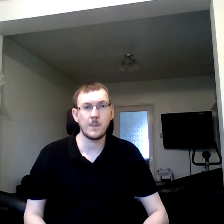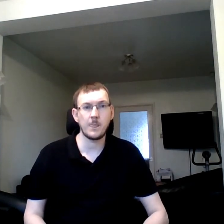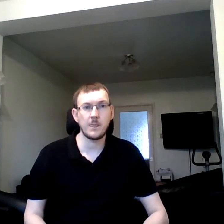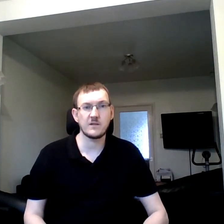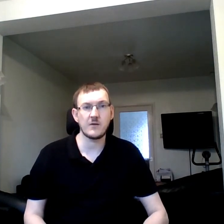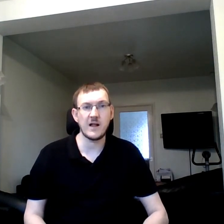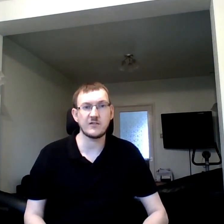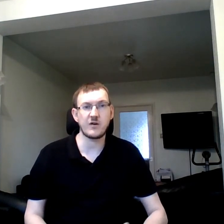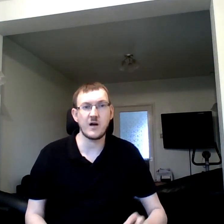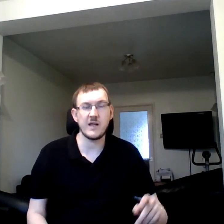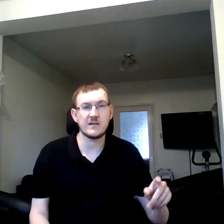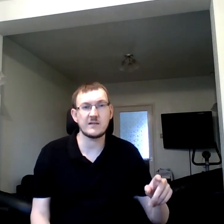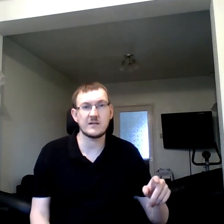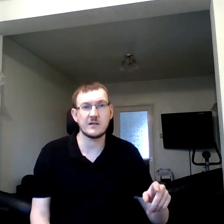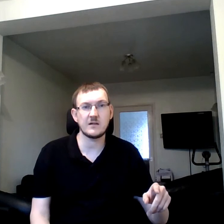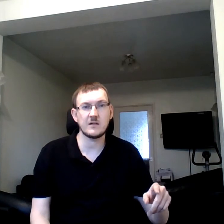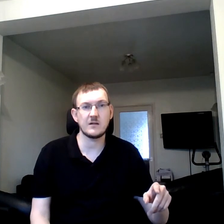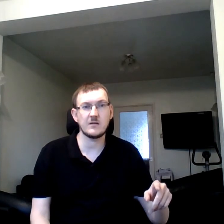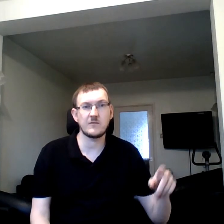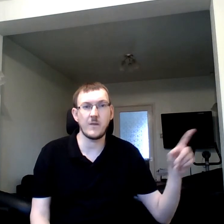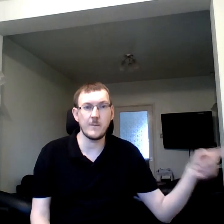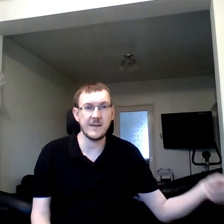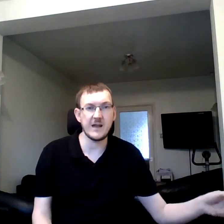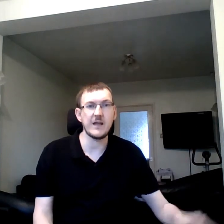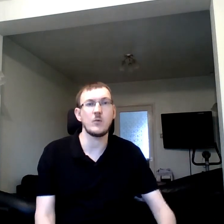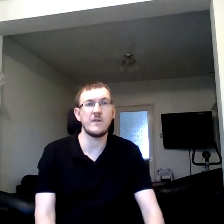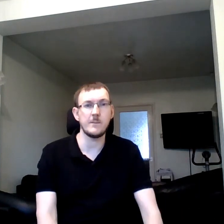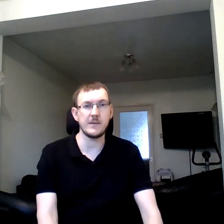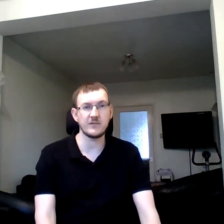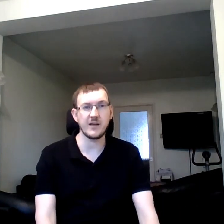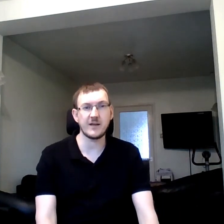so let's try it from the beginning with the music